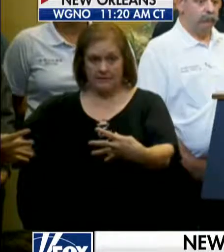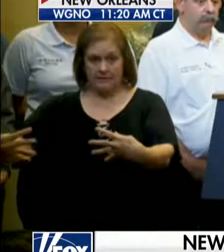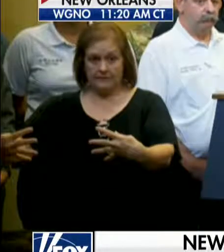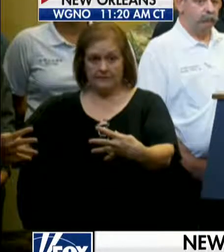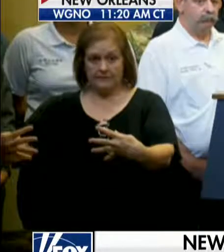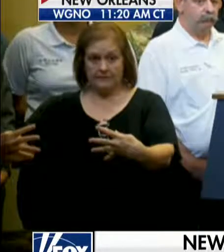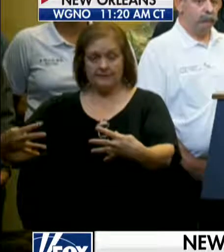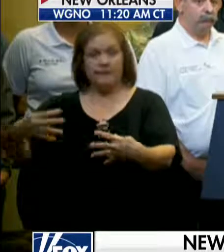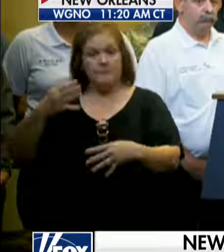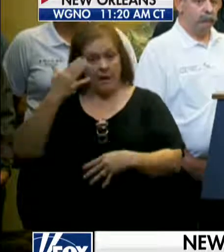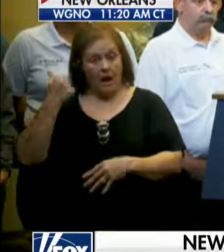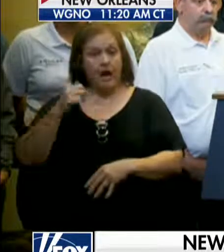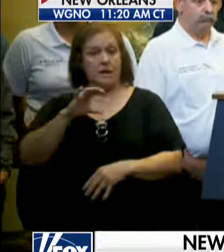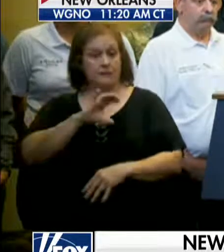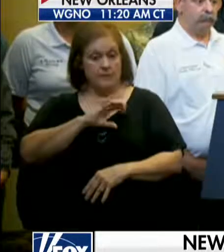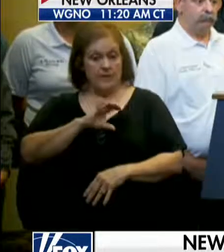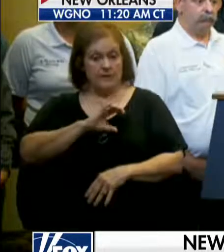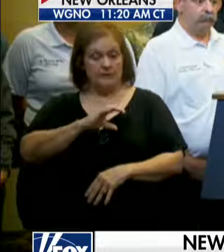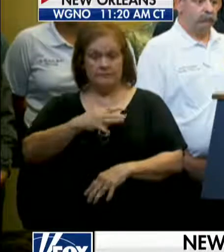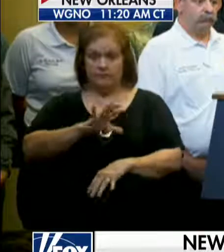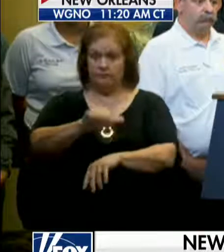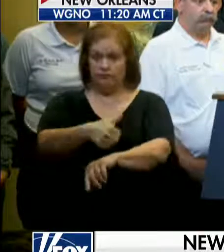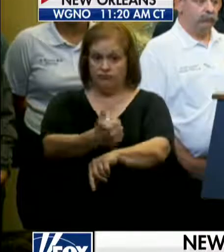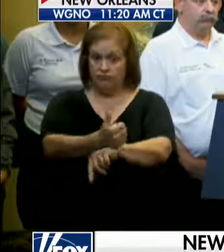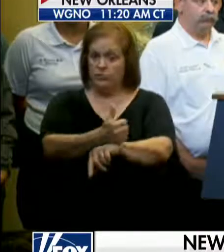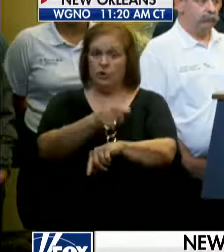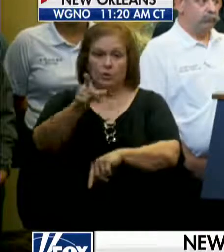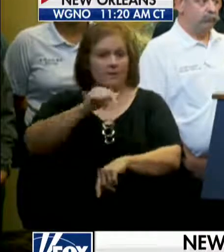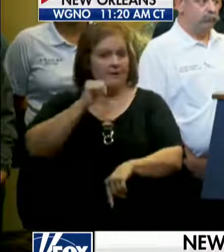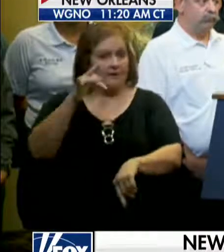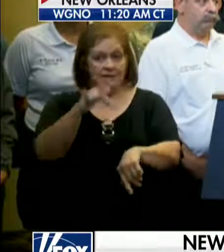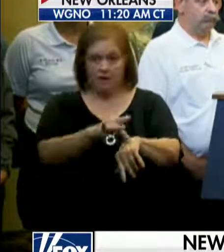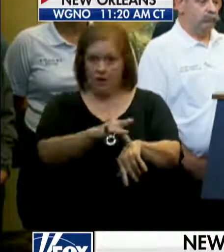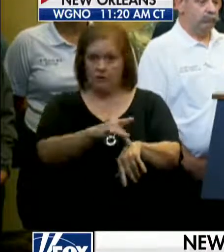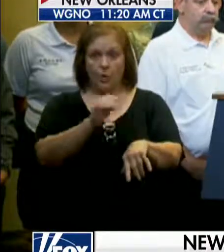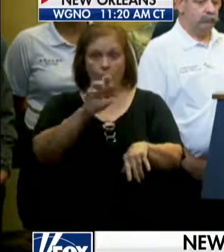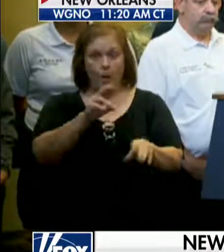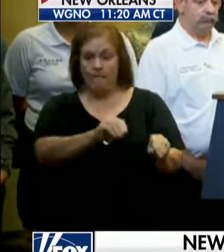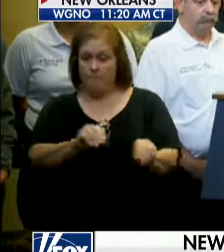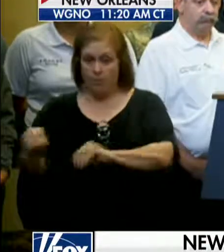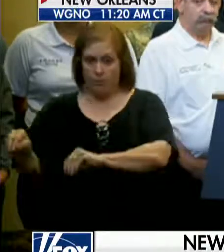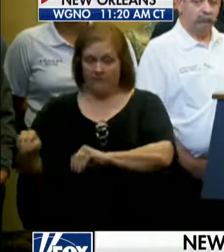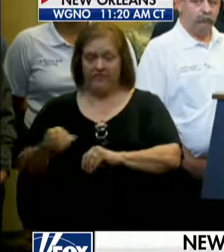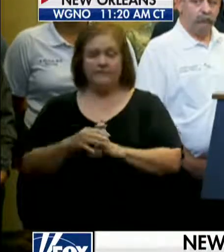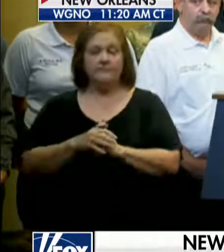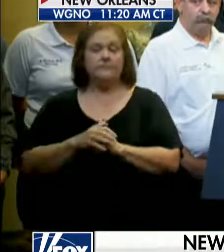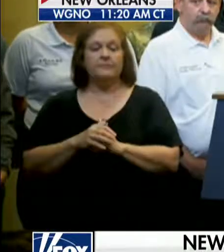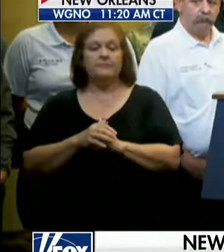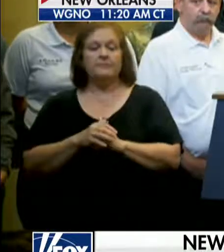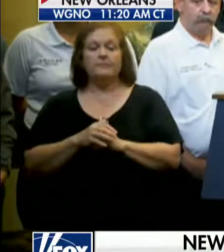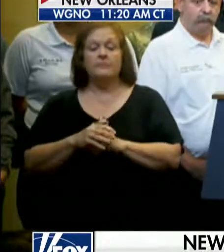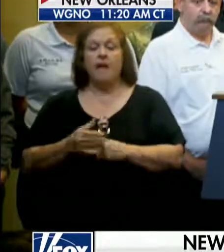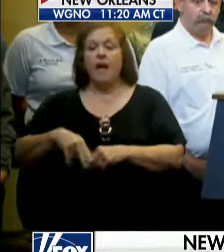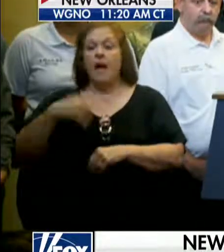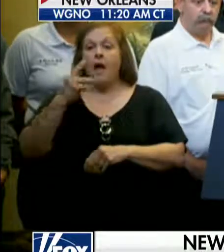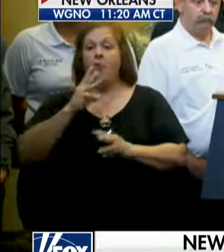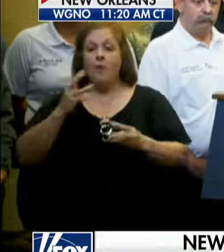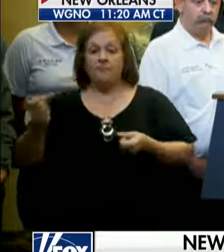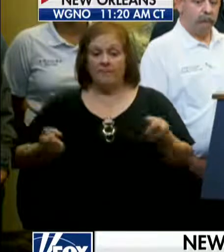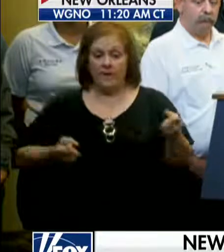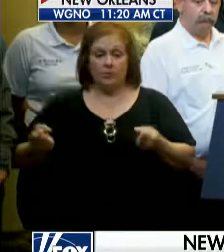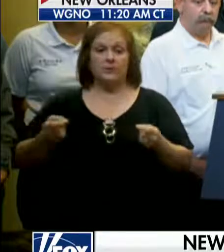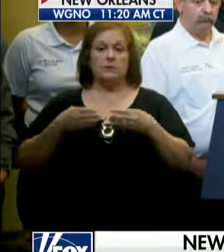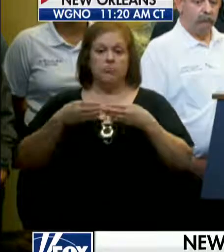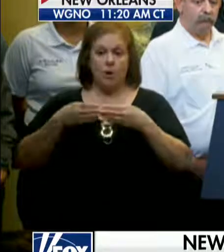dispersed by the city of New Orleans and any of our partners. High water vehicles and boats